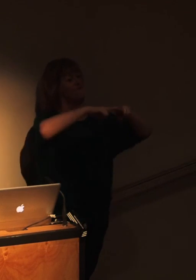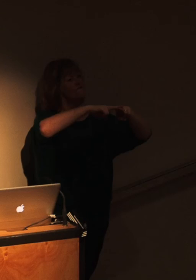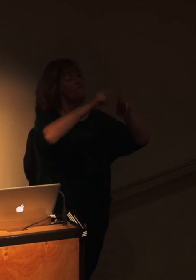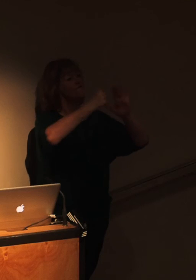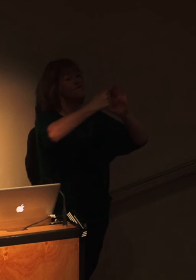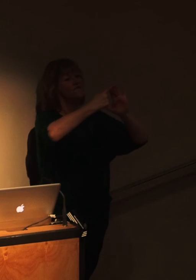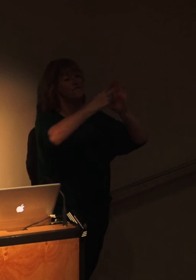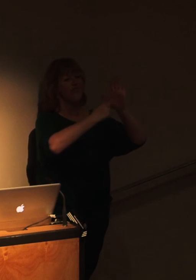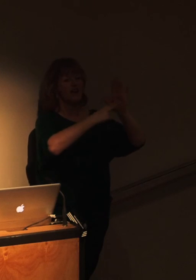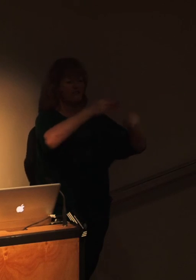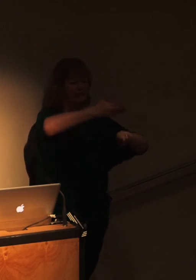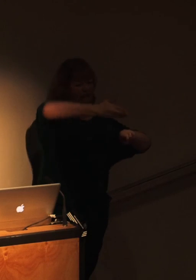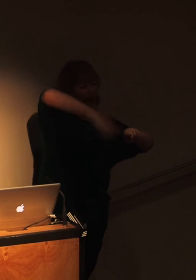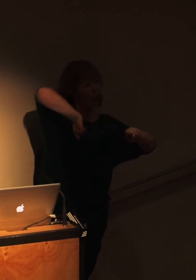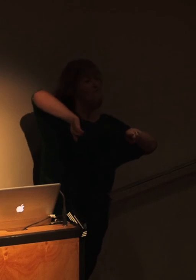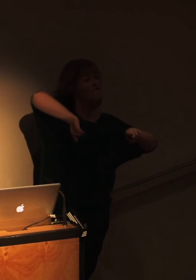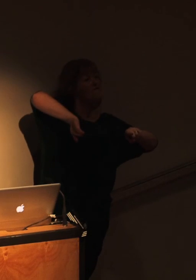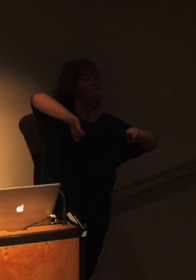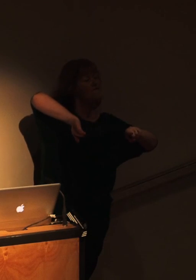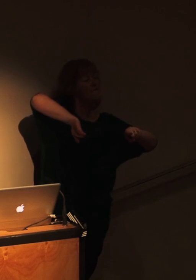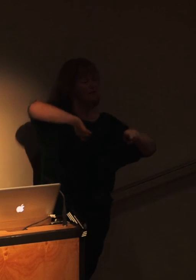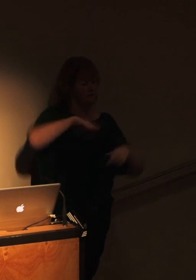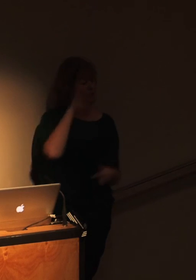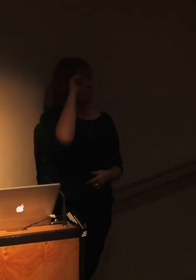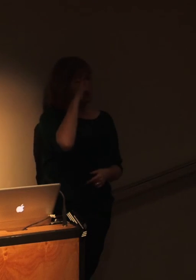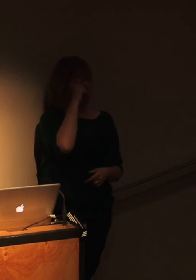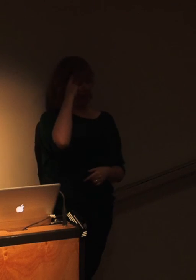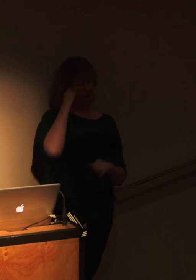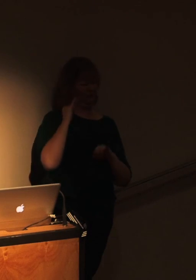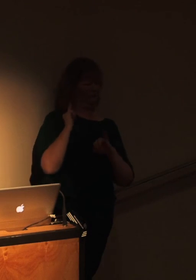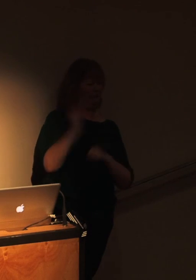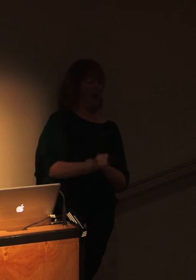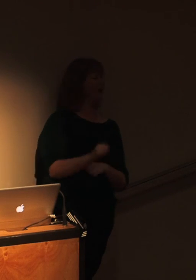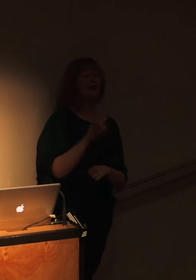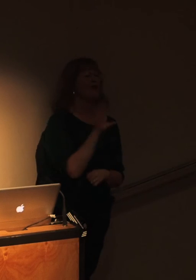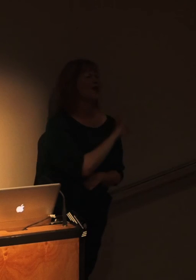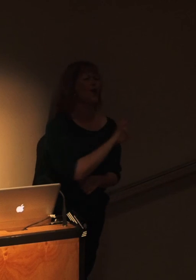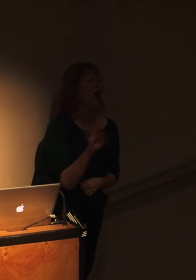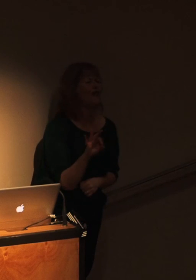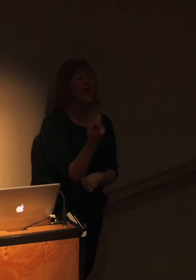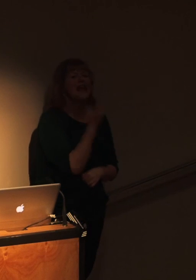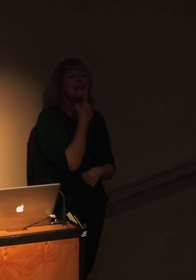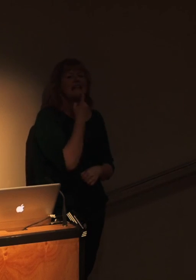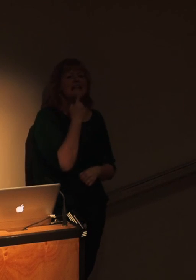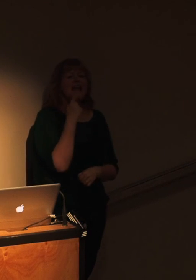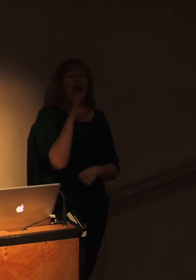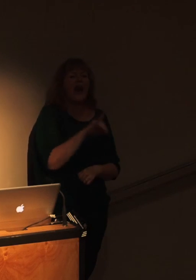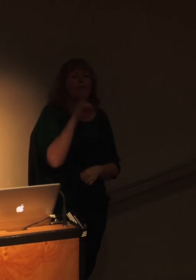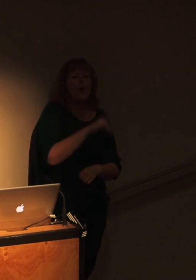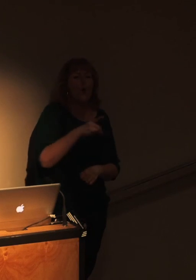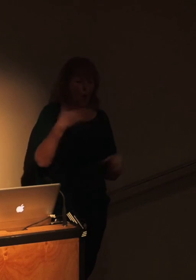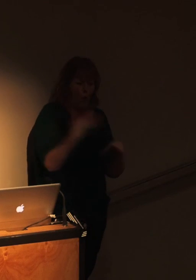as I said before, as villains. They're not. They're very easy animals to work with. I've worked with them for 20 years.